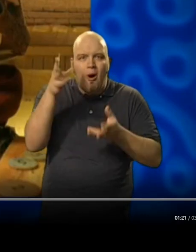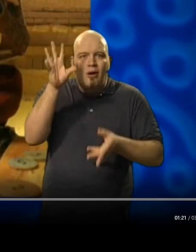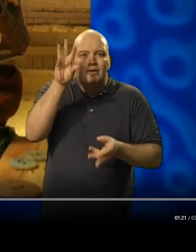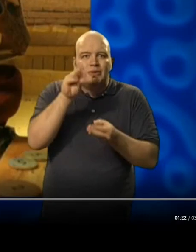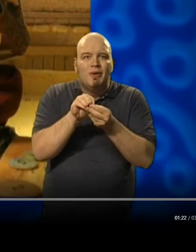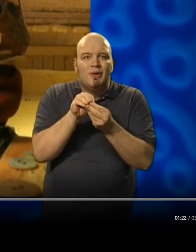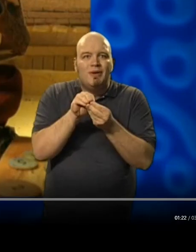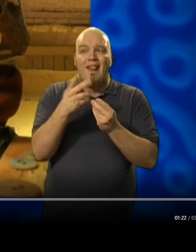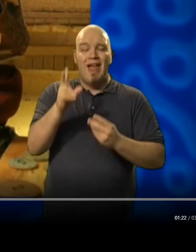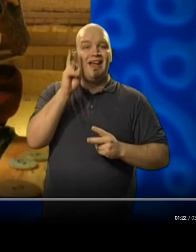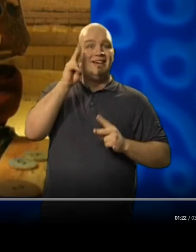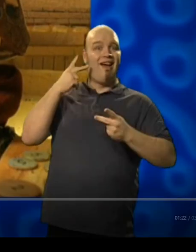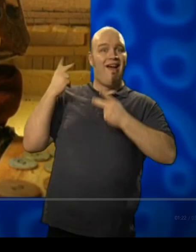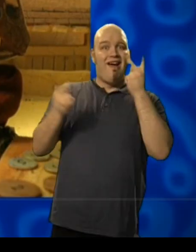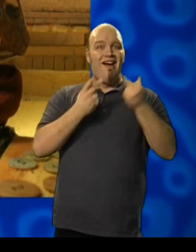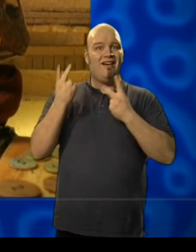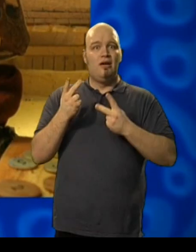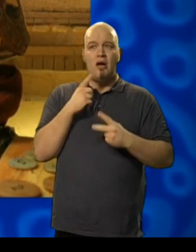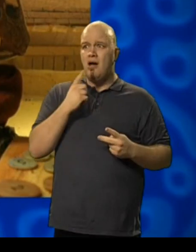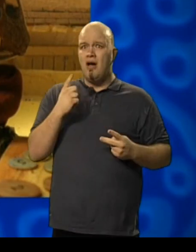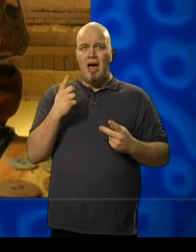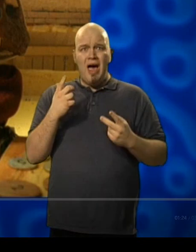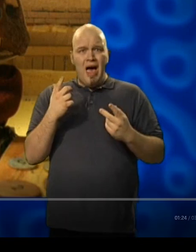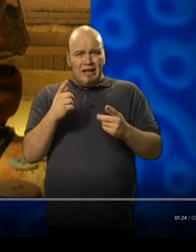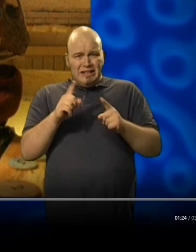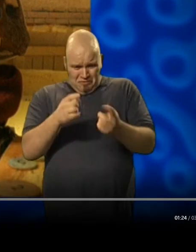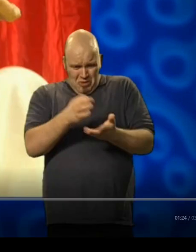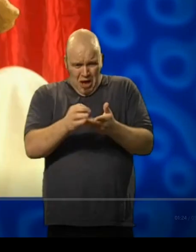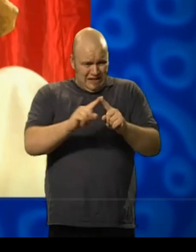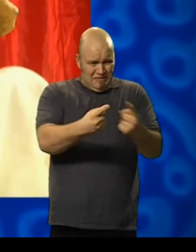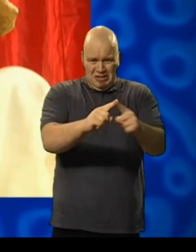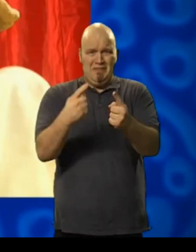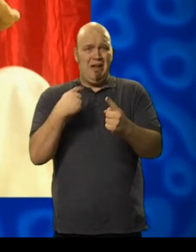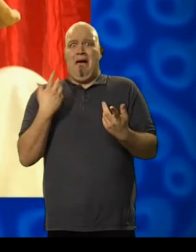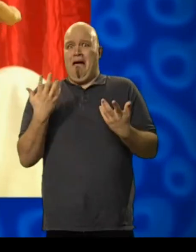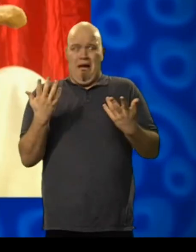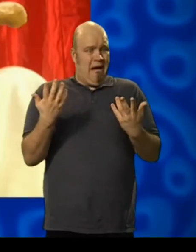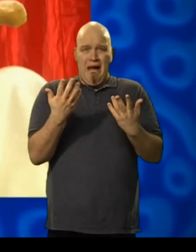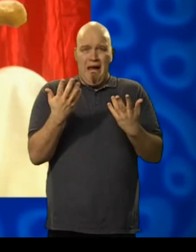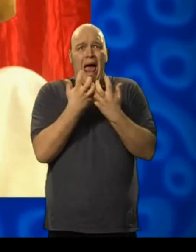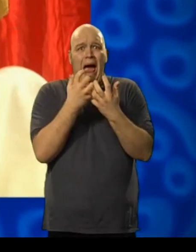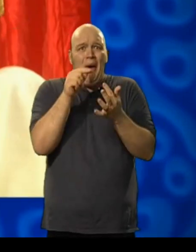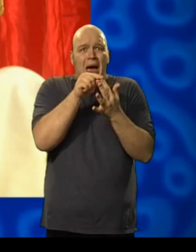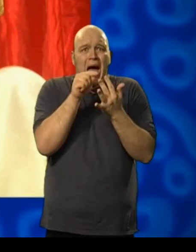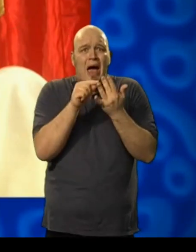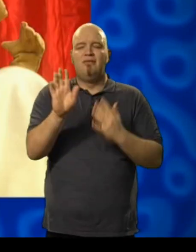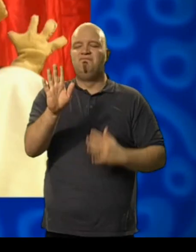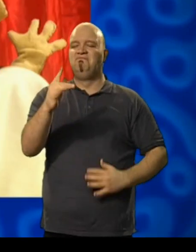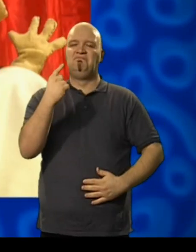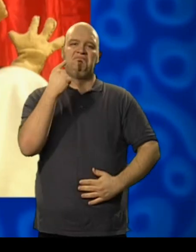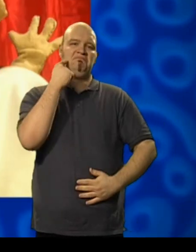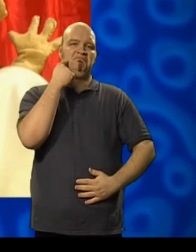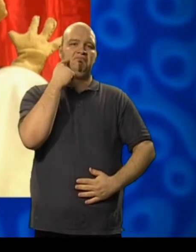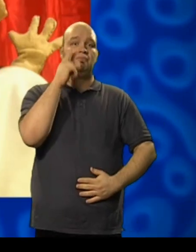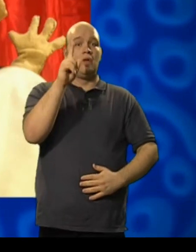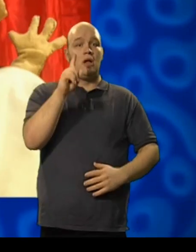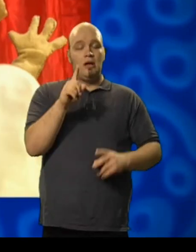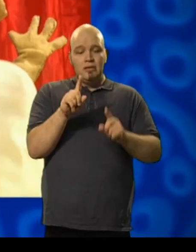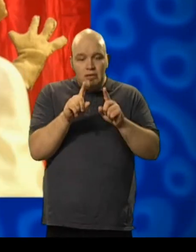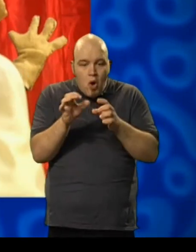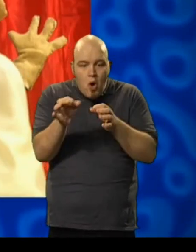But how do we count all this with all these different coins? Oh, it's simple. First, we put the coins into piles.